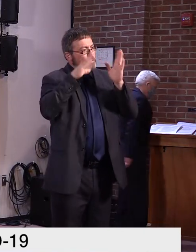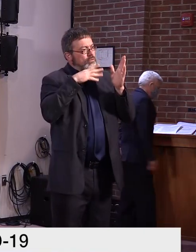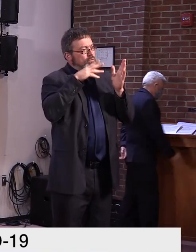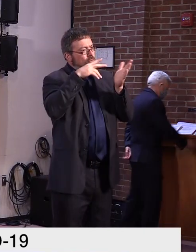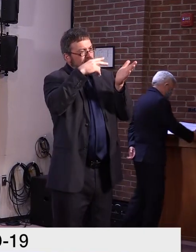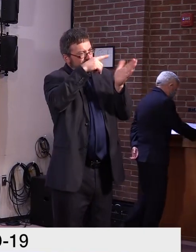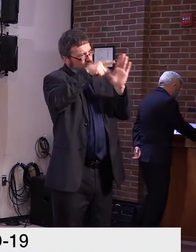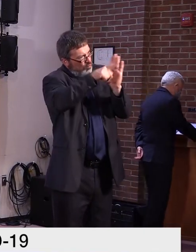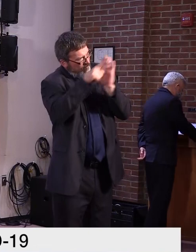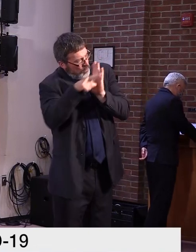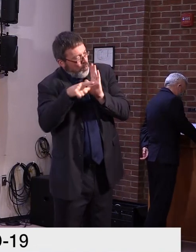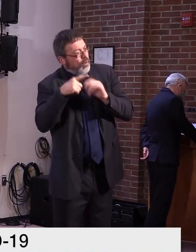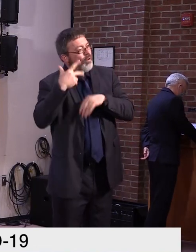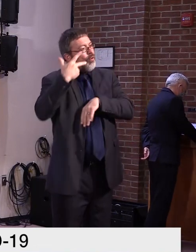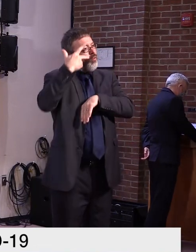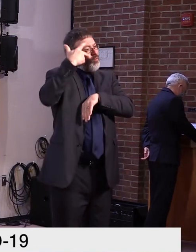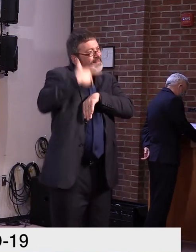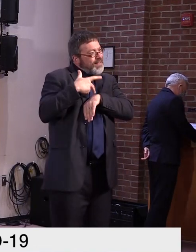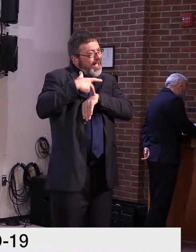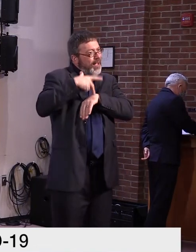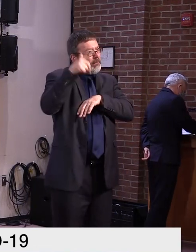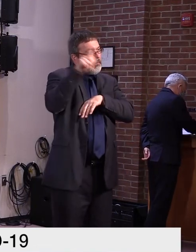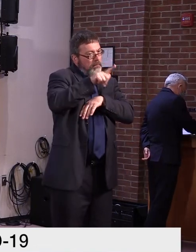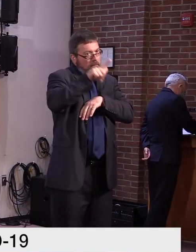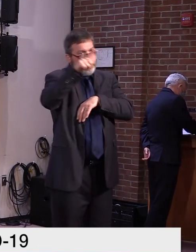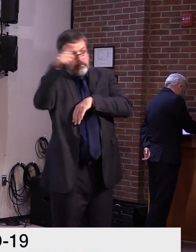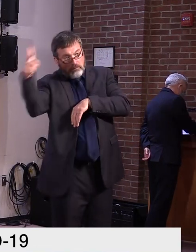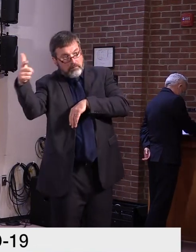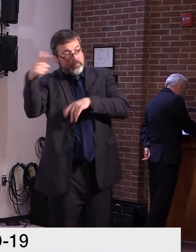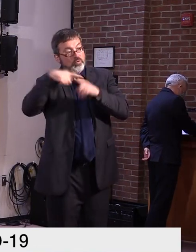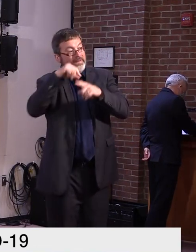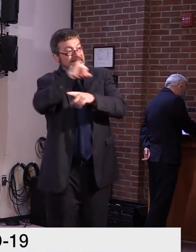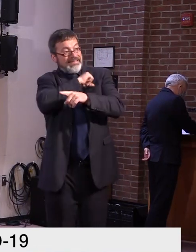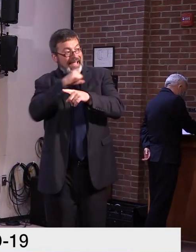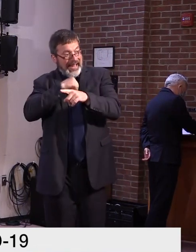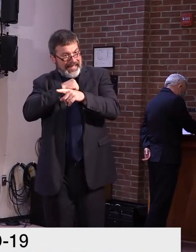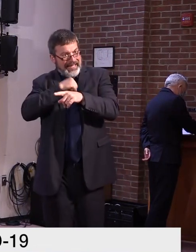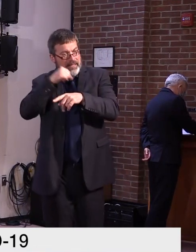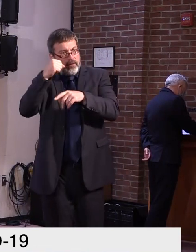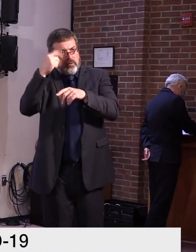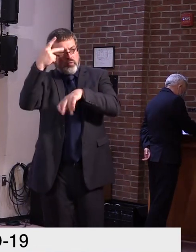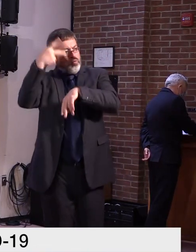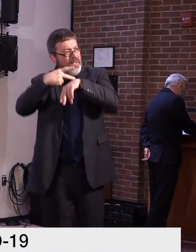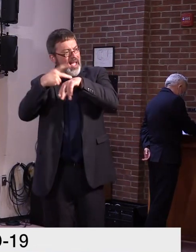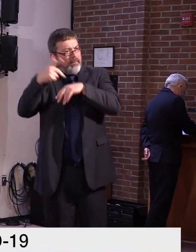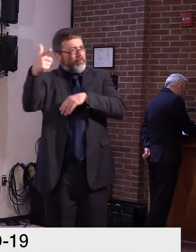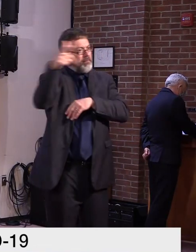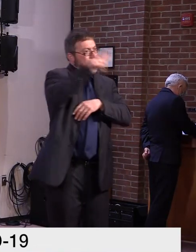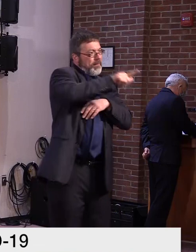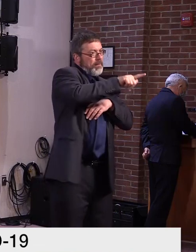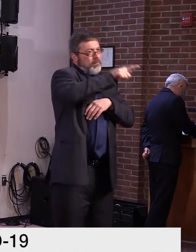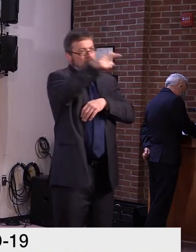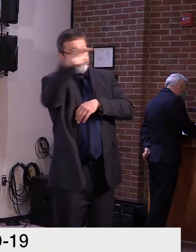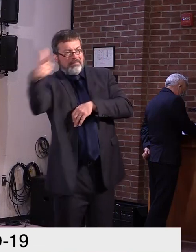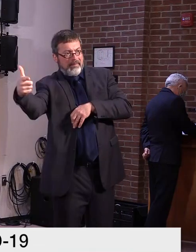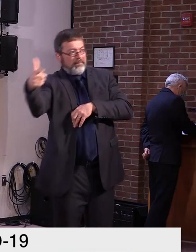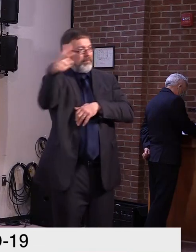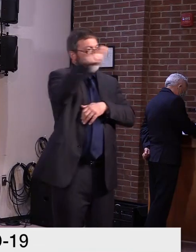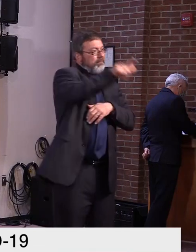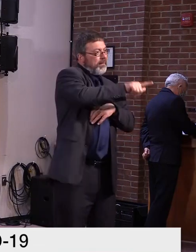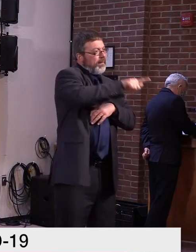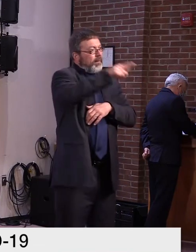uh, for their work. So it could change drastically, uh, by the time it gets back and then they have to agree before it gets sent to me. So